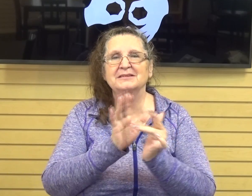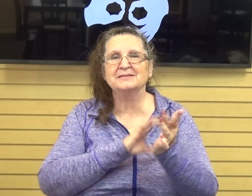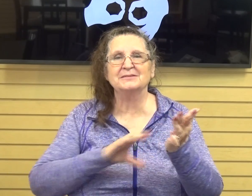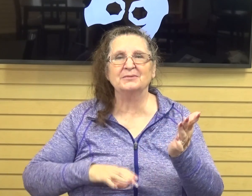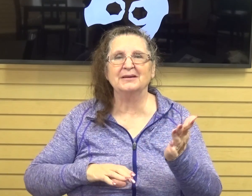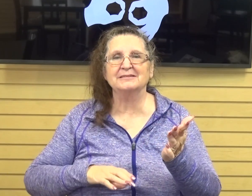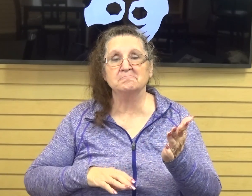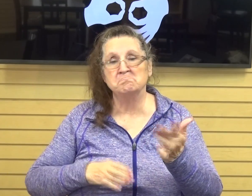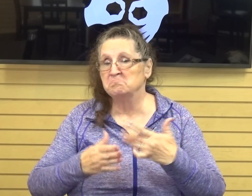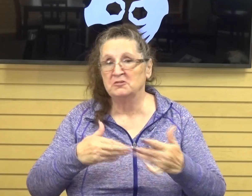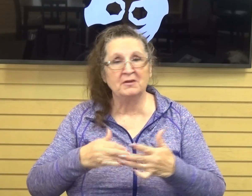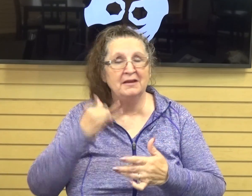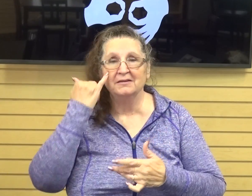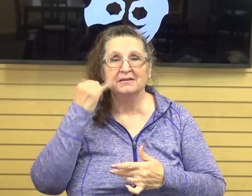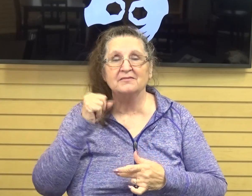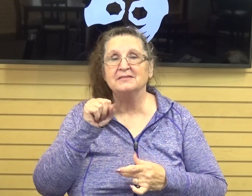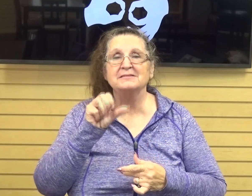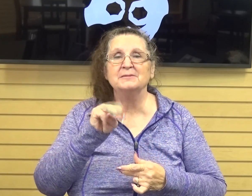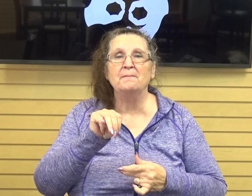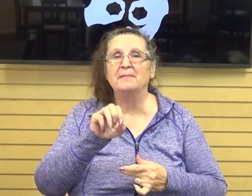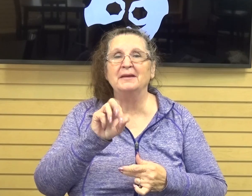Samaria. God bless you guys. See you Sunday morning. Bye.